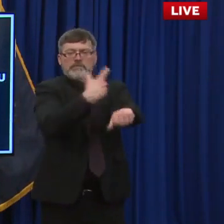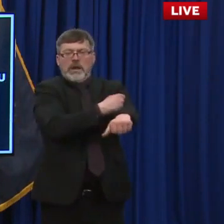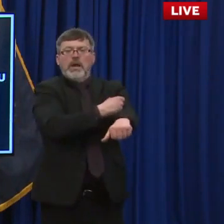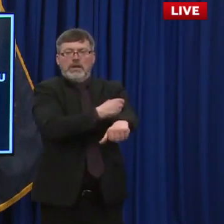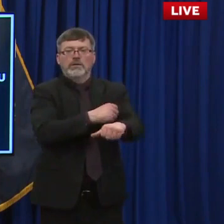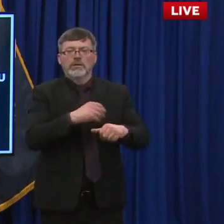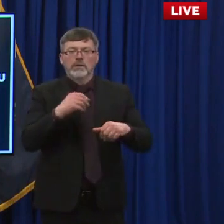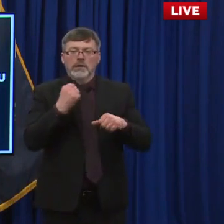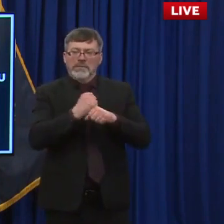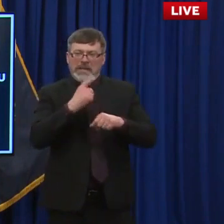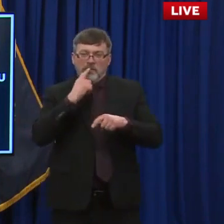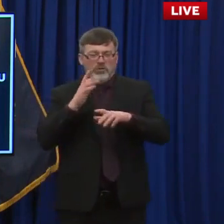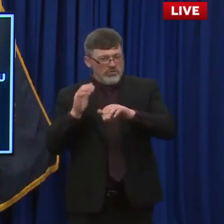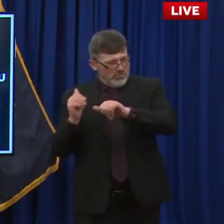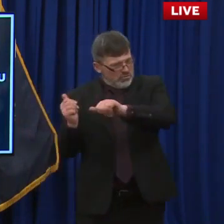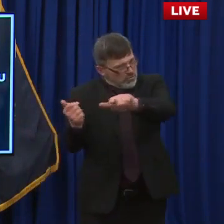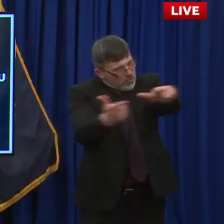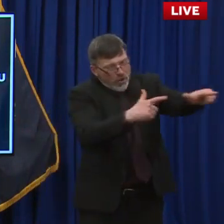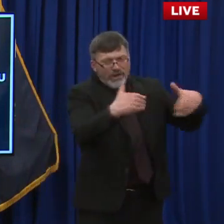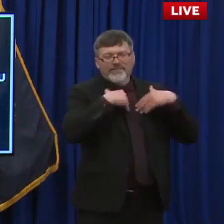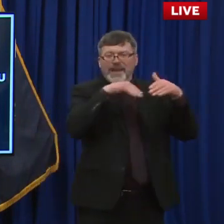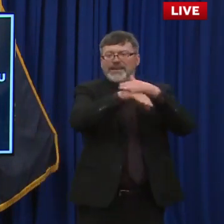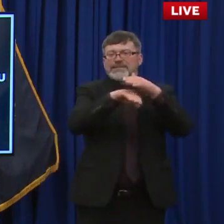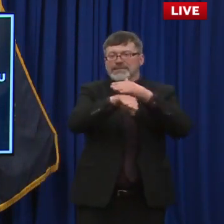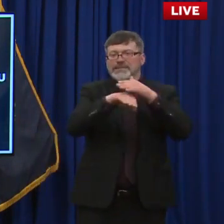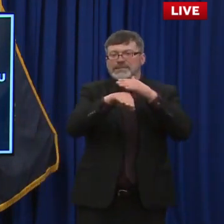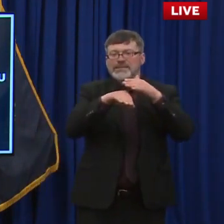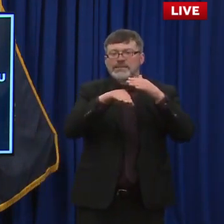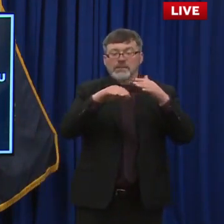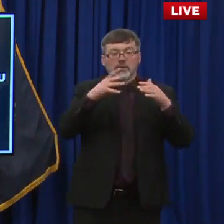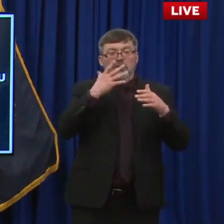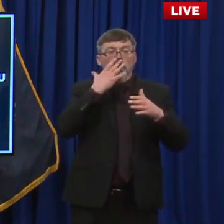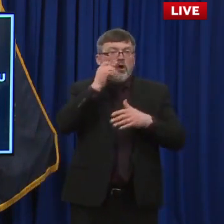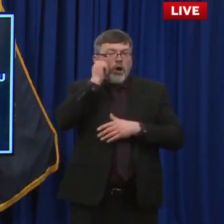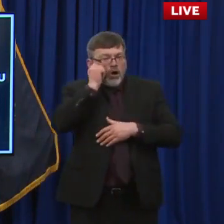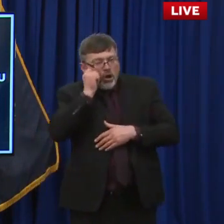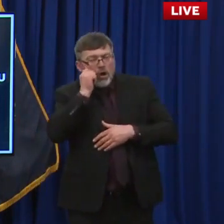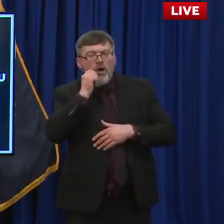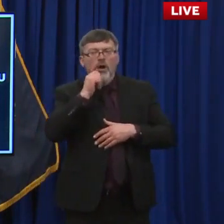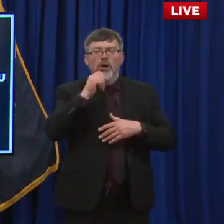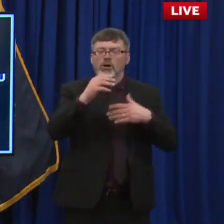they might live, um, have that equitable distribution, but I'll turn it over to Dr. Daly for some details.